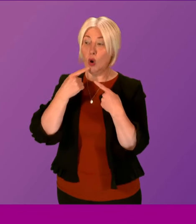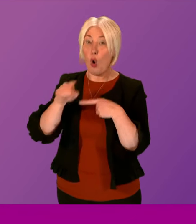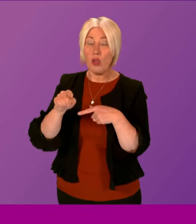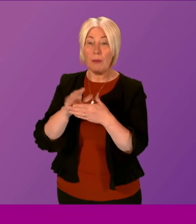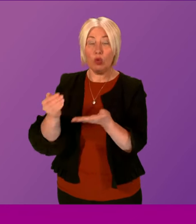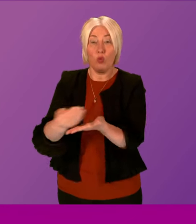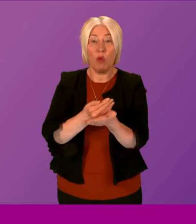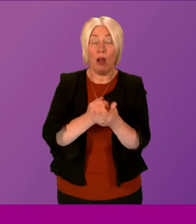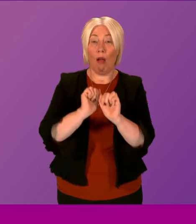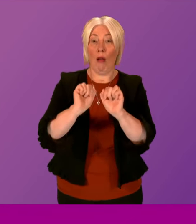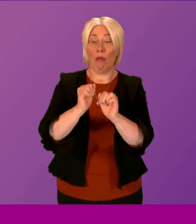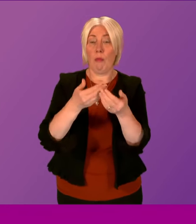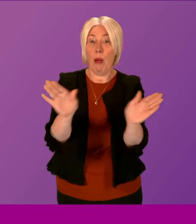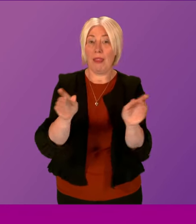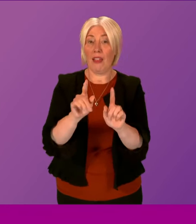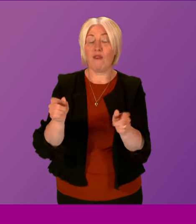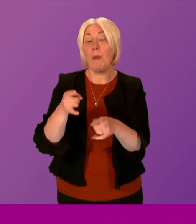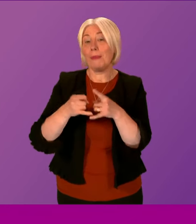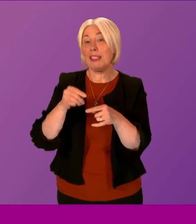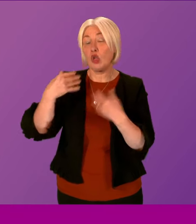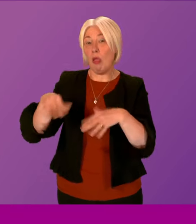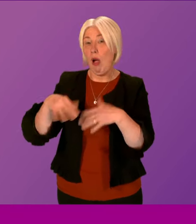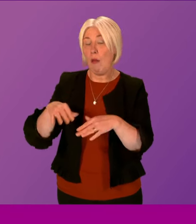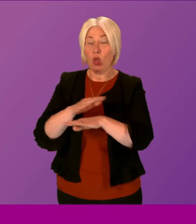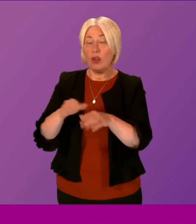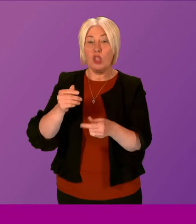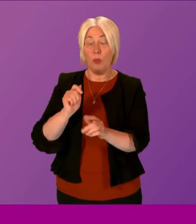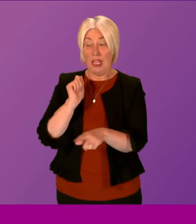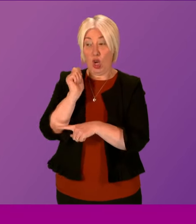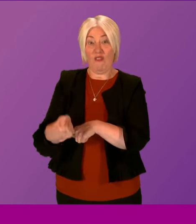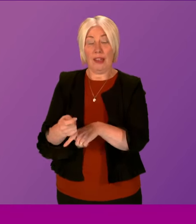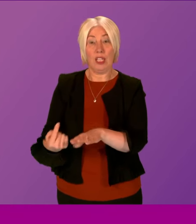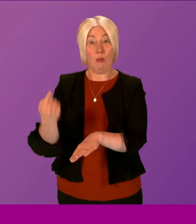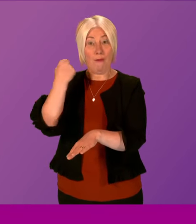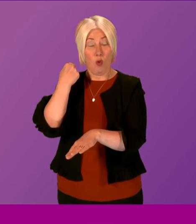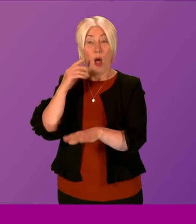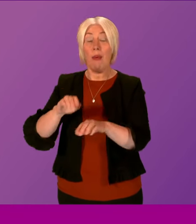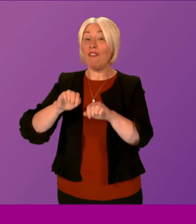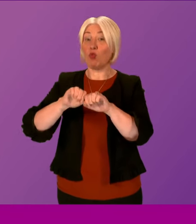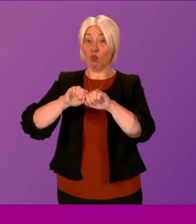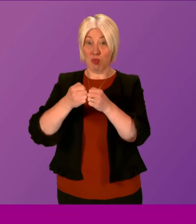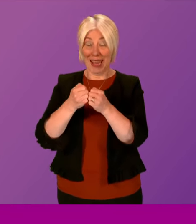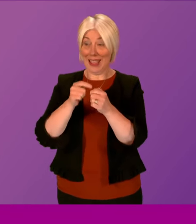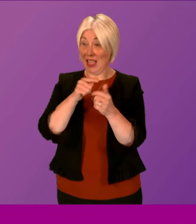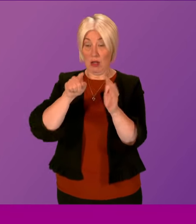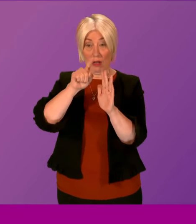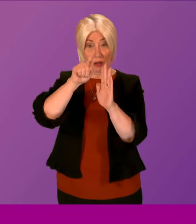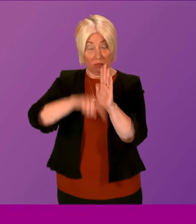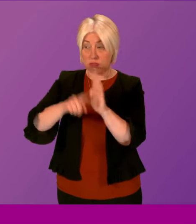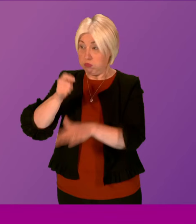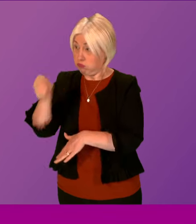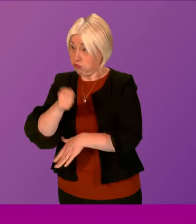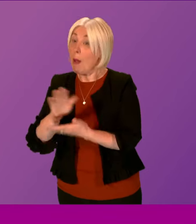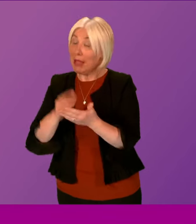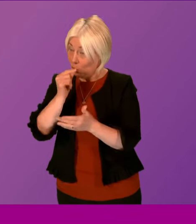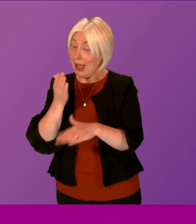public from sexual harm. There's no need for a previous conviction. Breach of either of these orders can result in imprisonment.